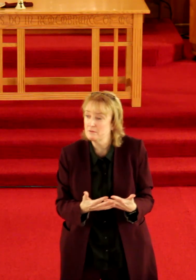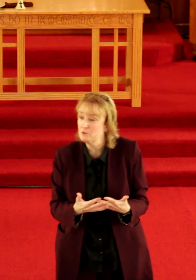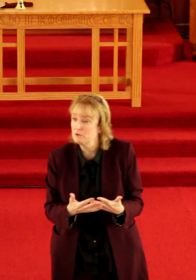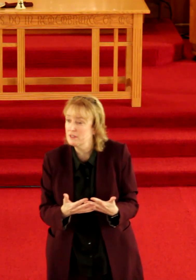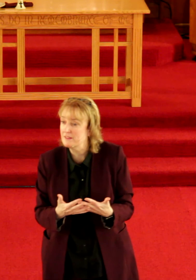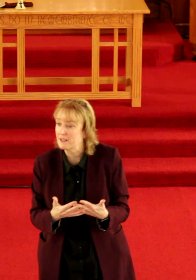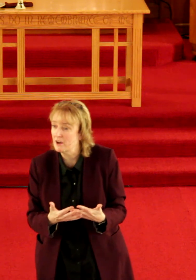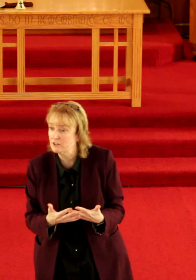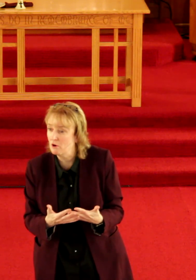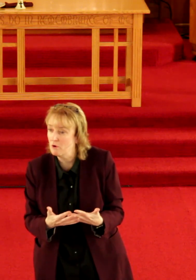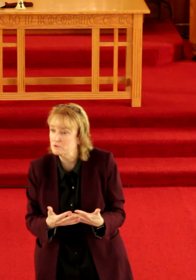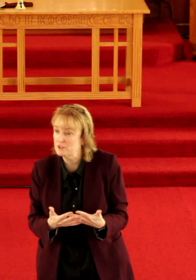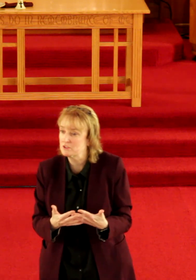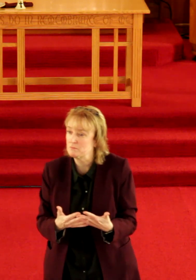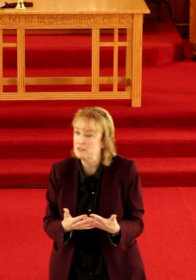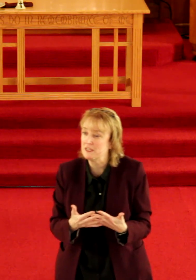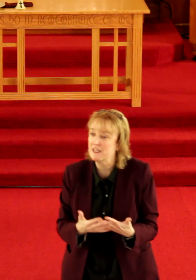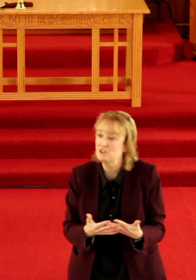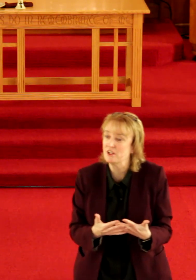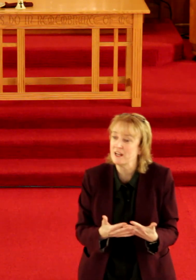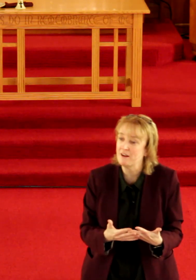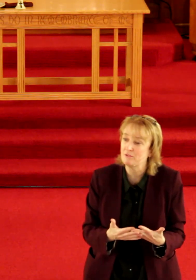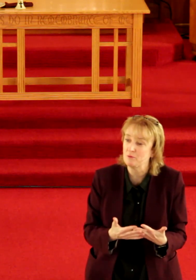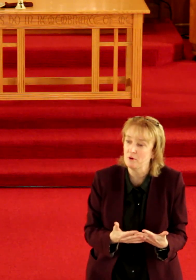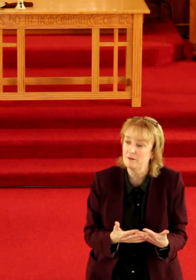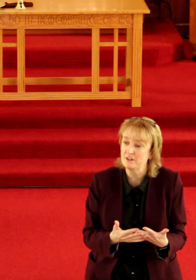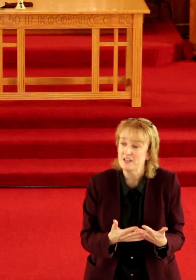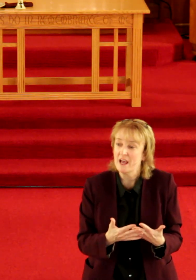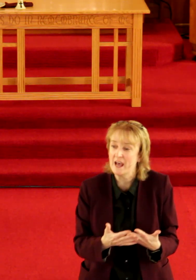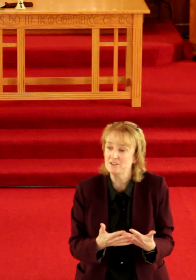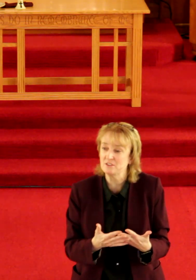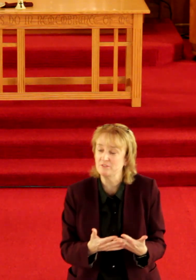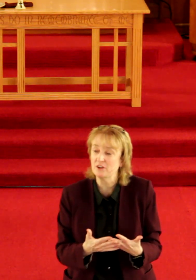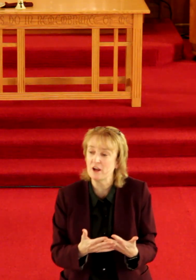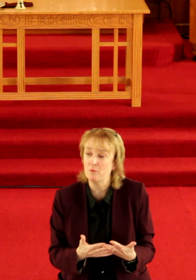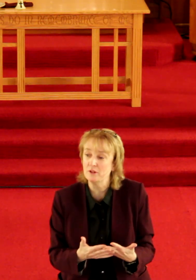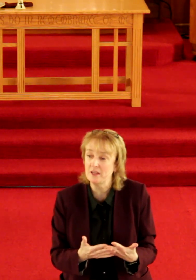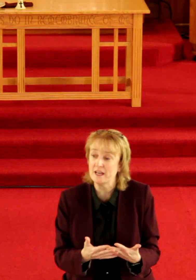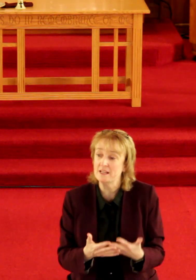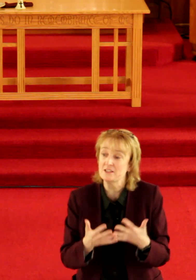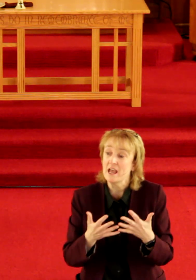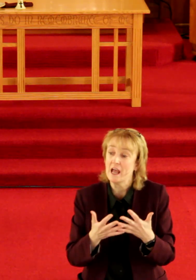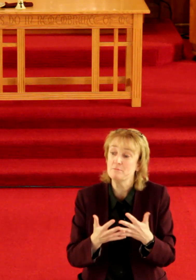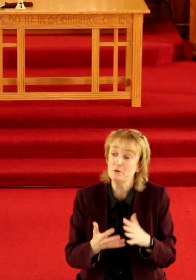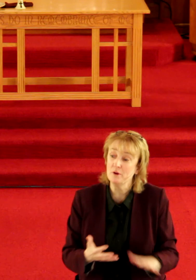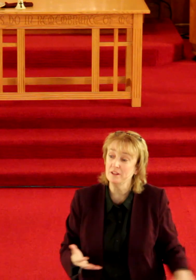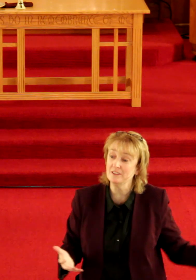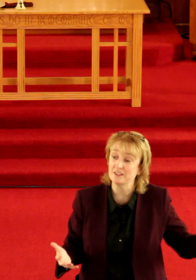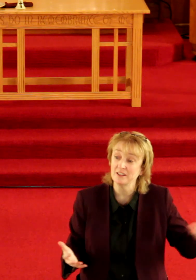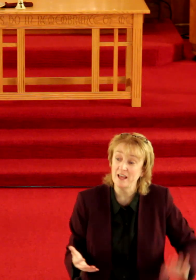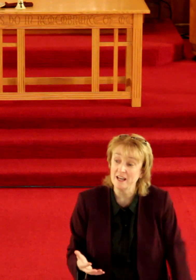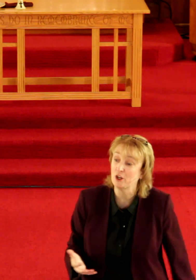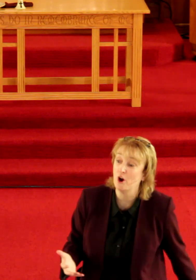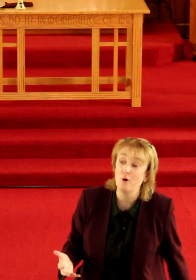community that God calls us to be, each and every one of us has to figure out what that is and be willing to let it go